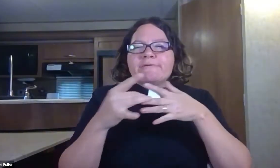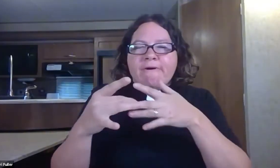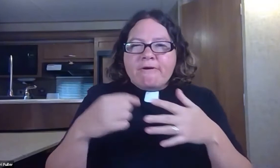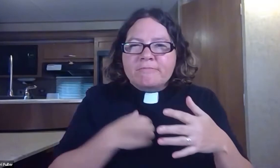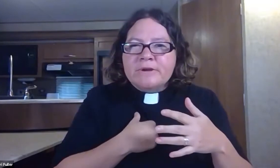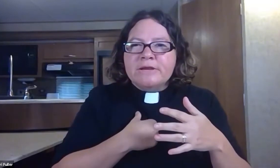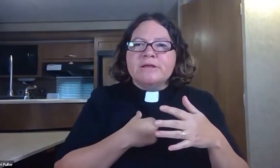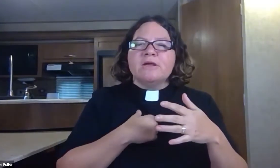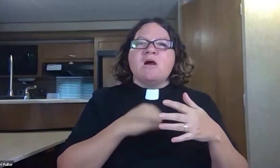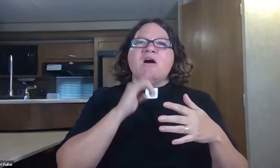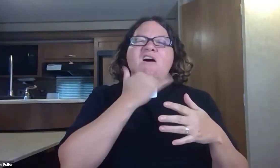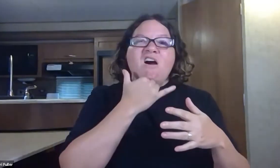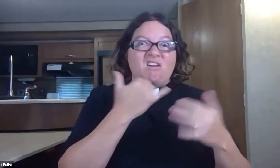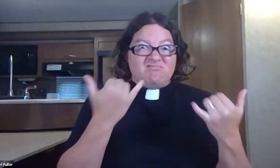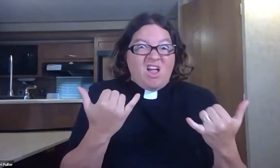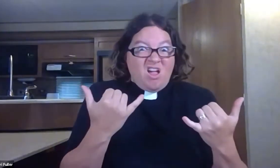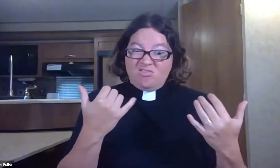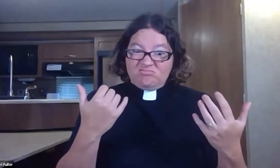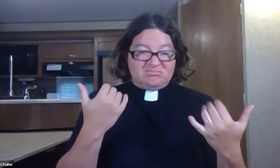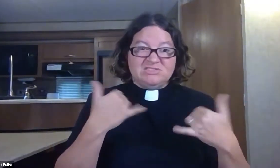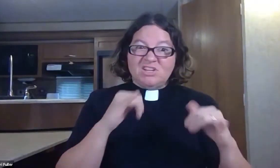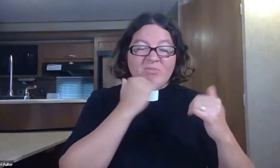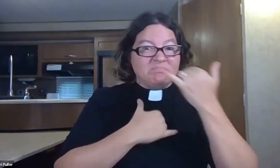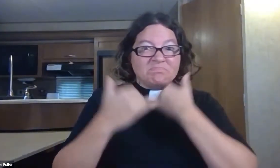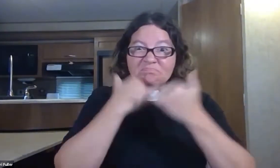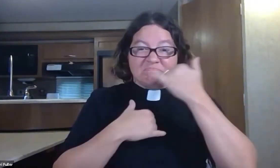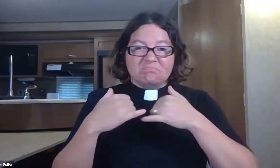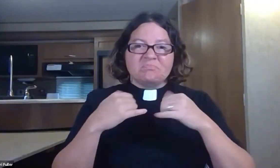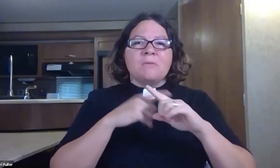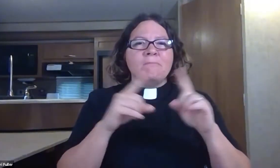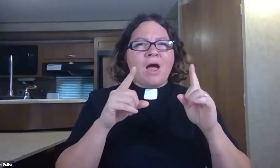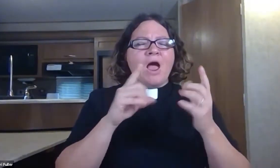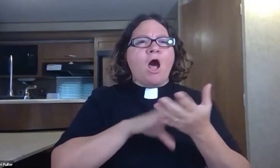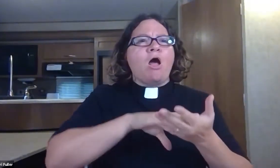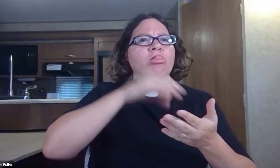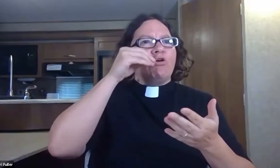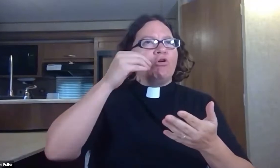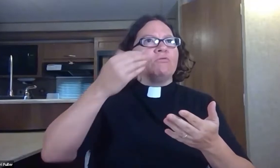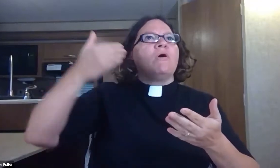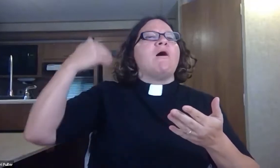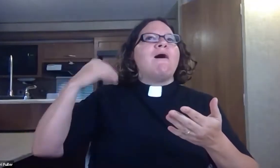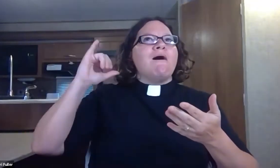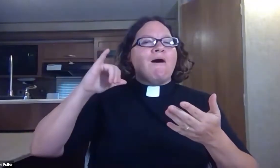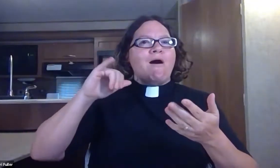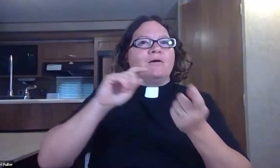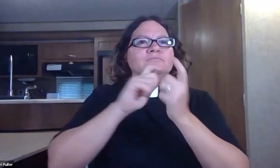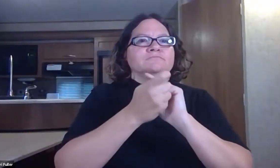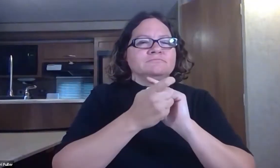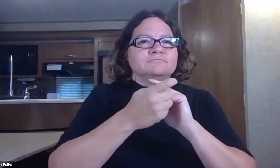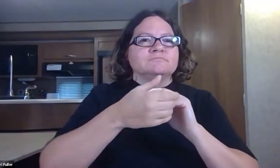even though I stumble I fall I make mistakes even now as a seminary student I still make mistakes but